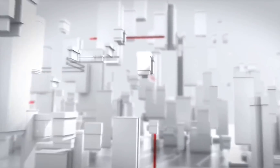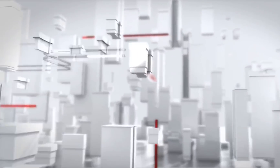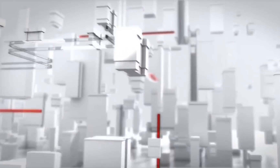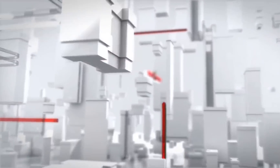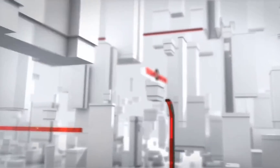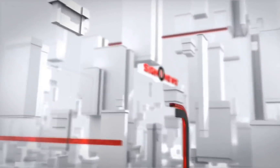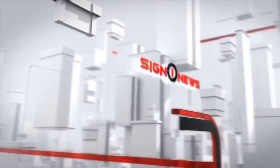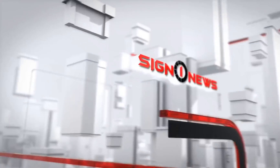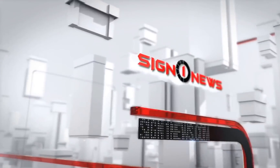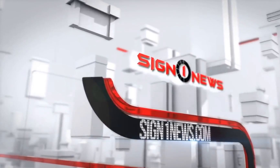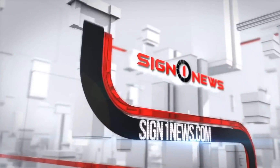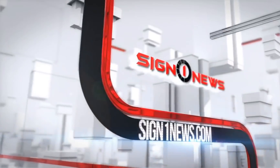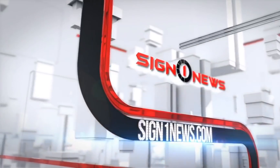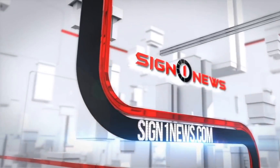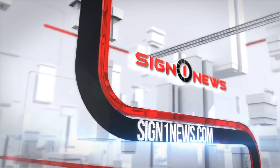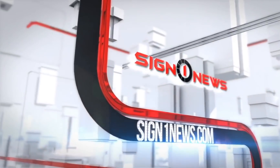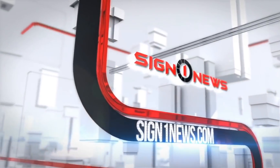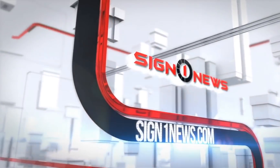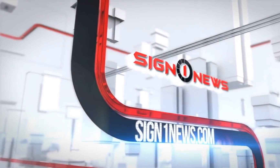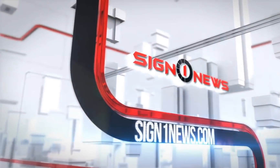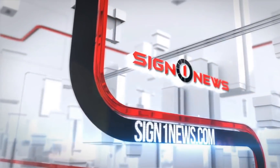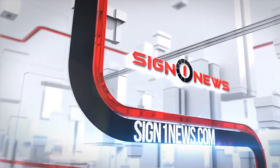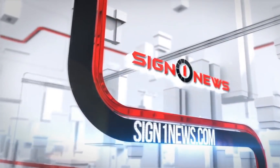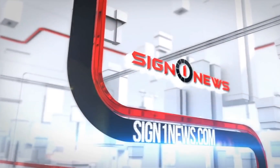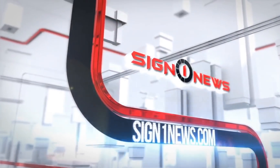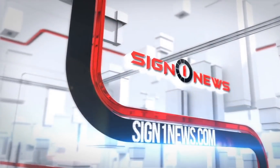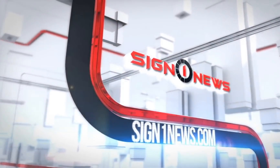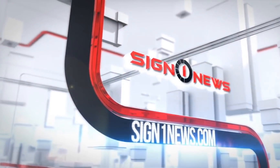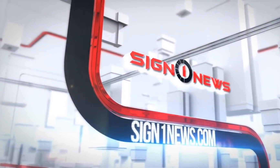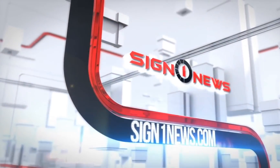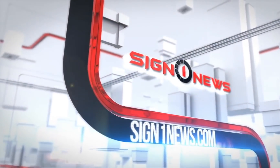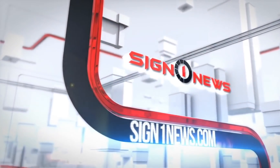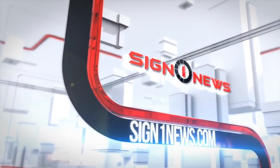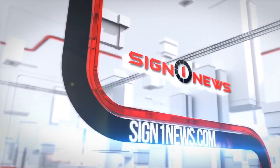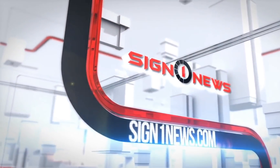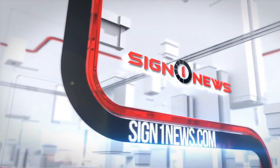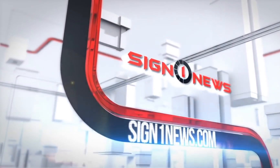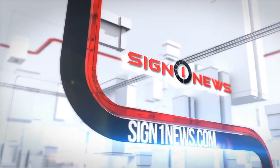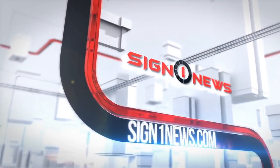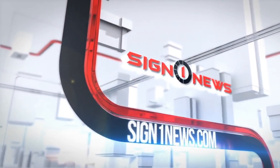What's up? We really really acknowledging your experiences. we're limiting we're changing